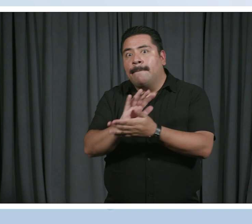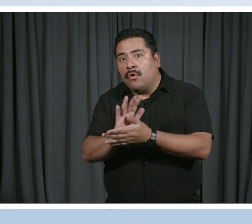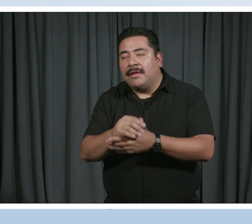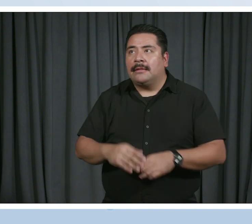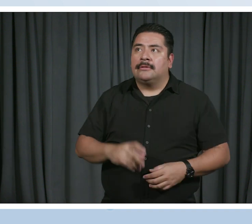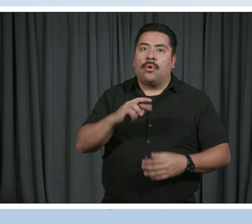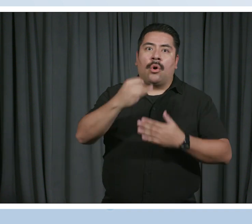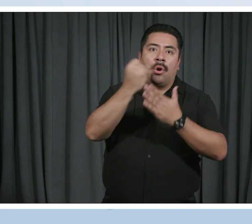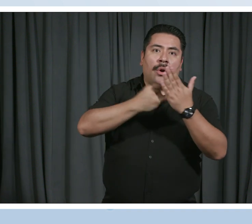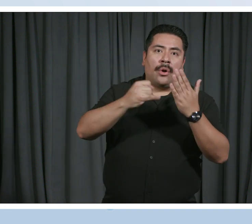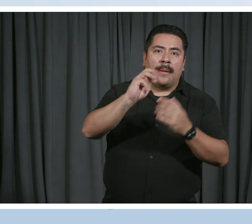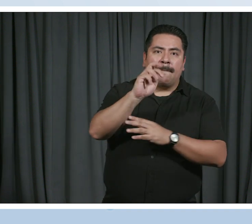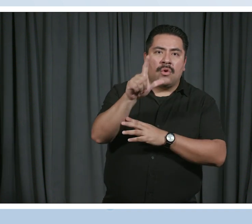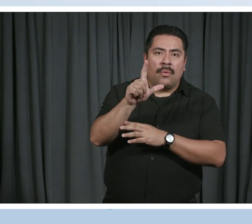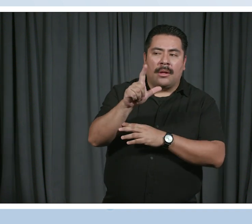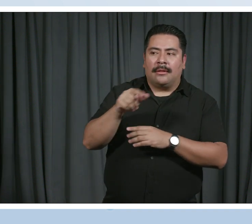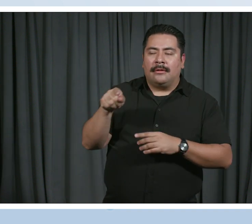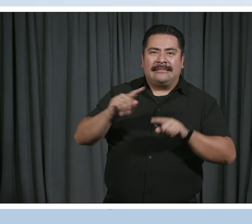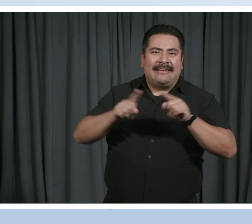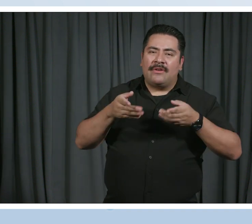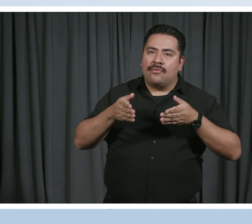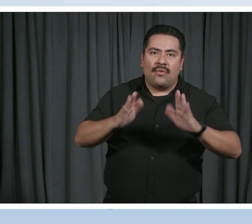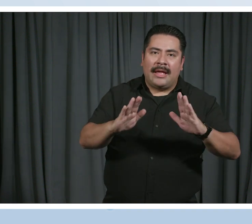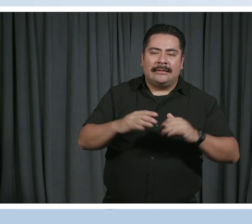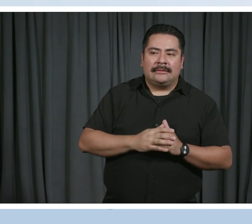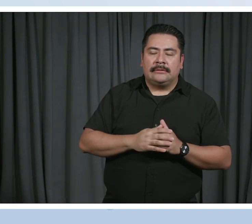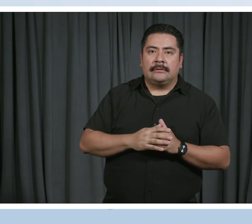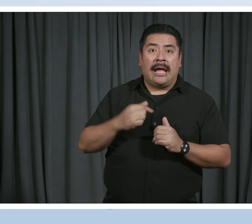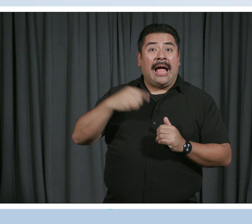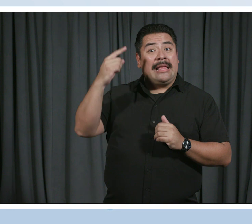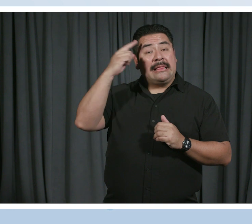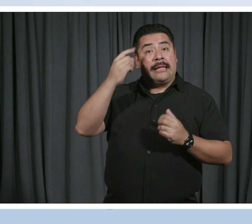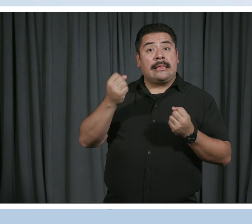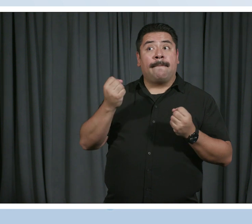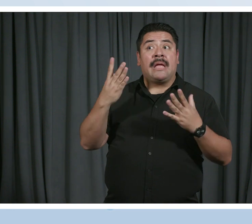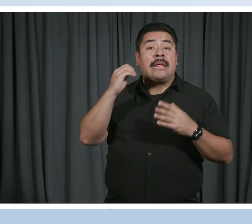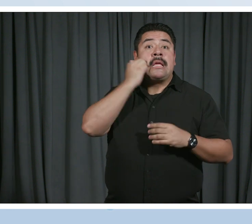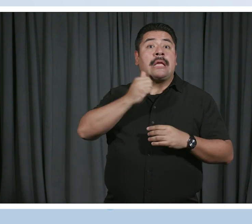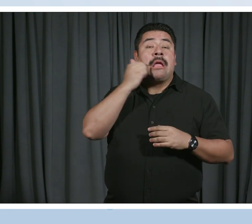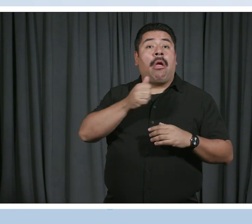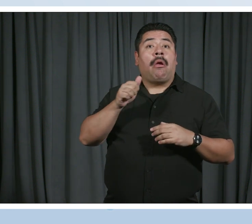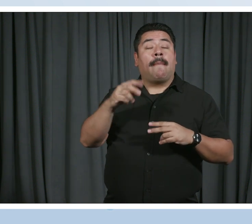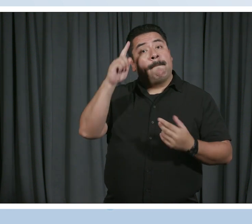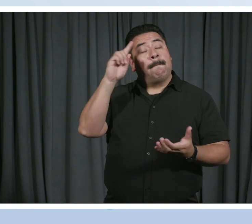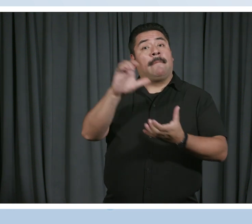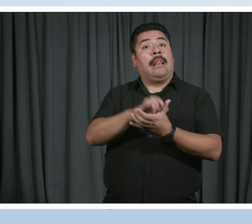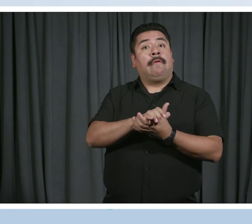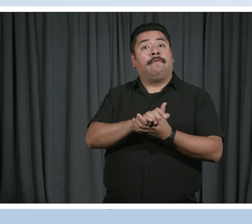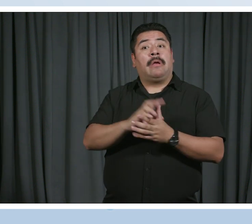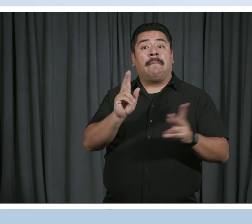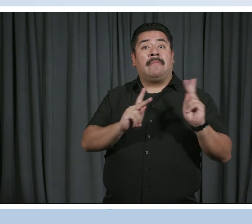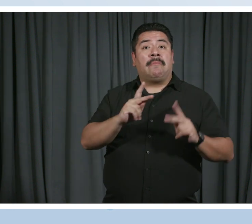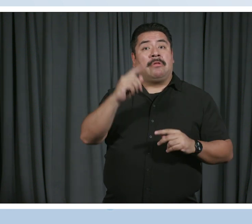that you produced in lots of different ways. And I think the common perception is that people think that it's